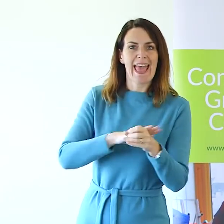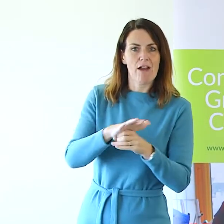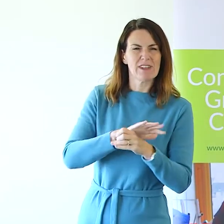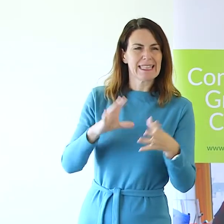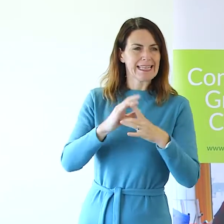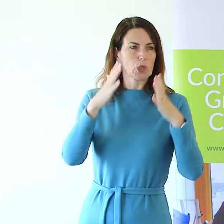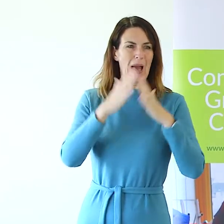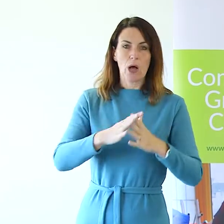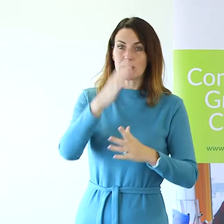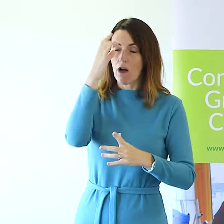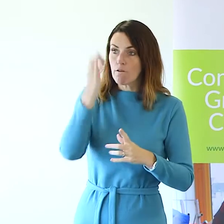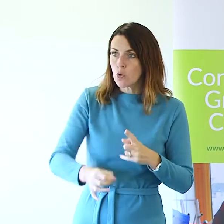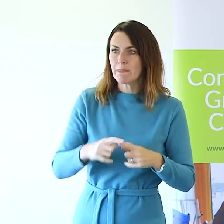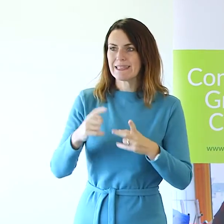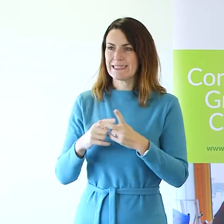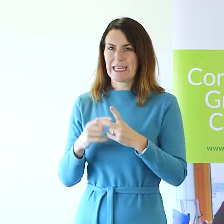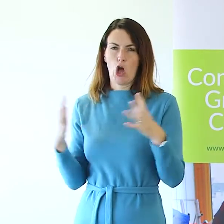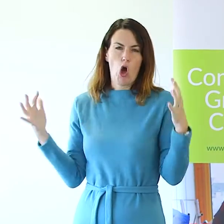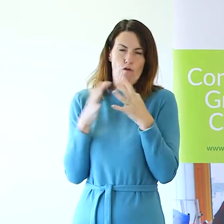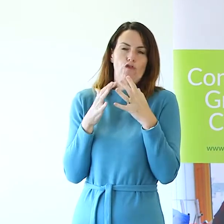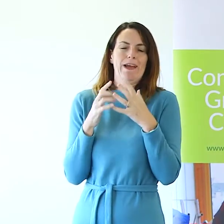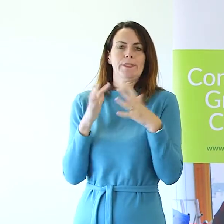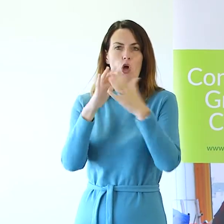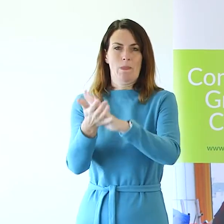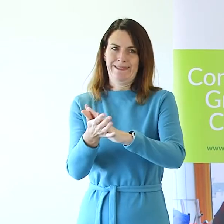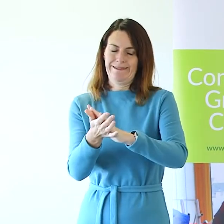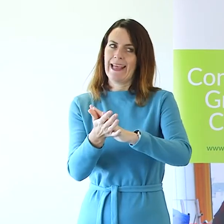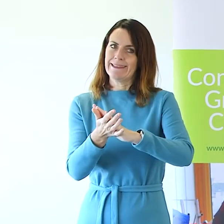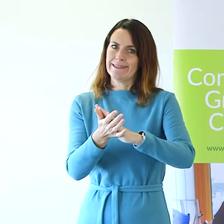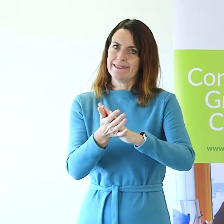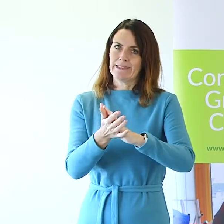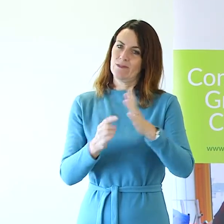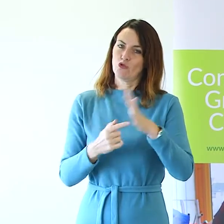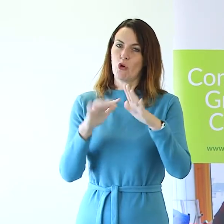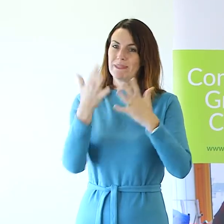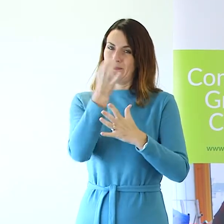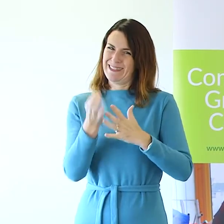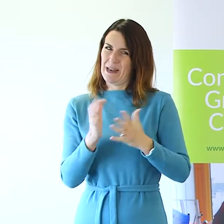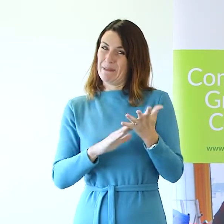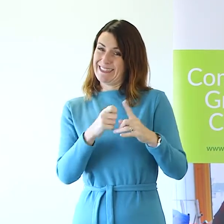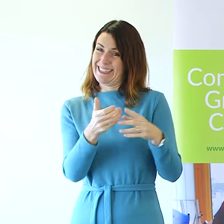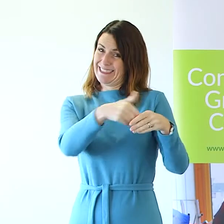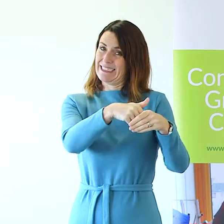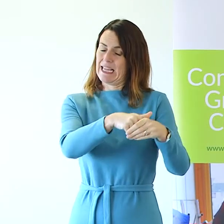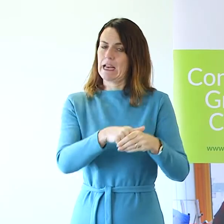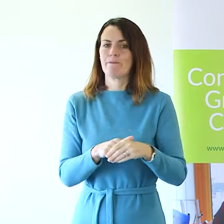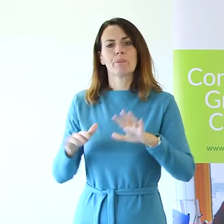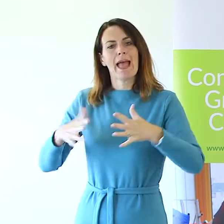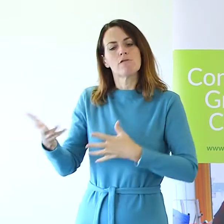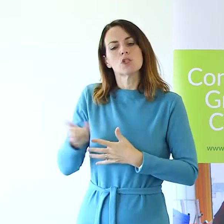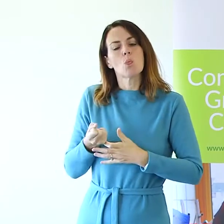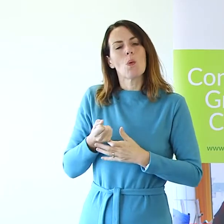as housing affordability, overcrowding and homelessness. The average wage in Milton Keynes is